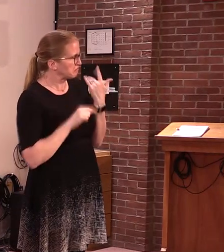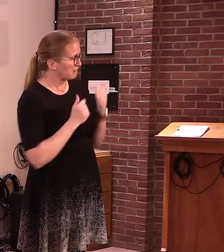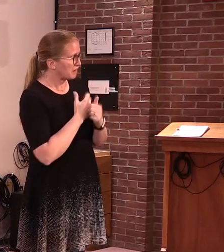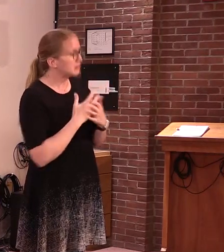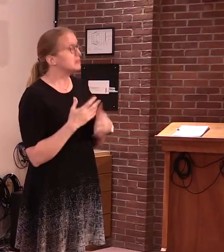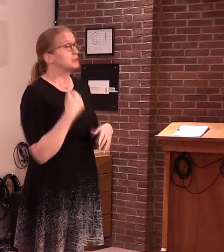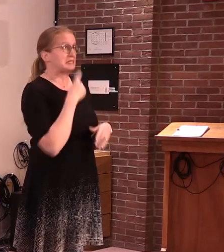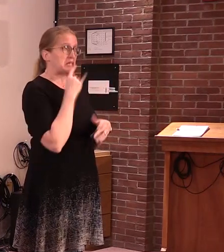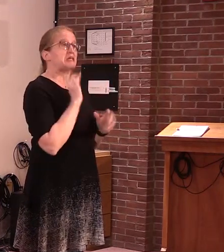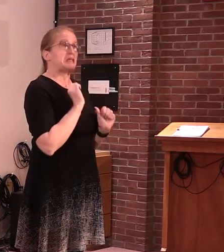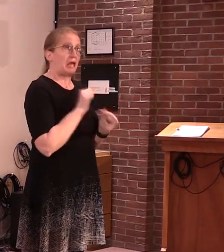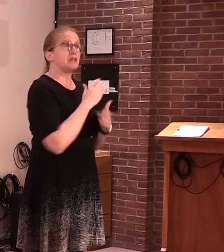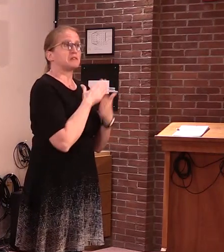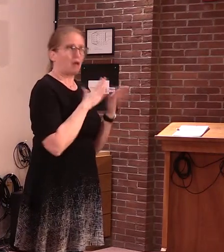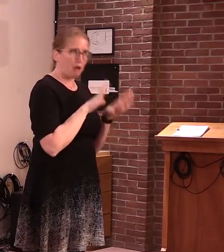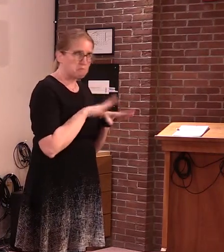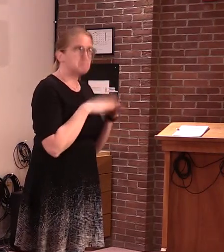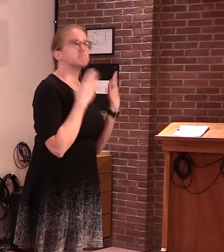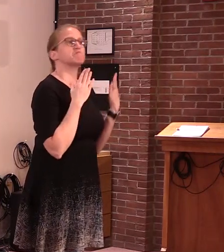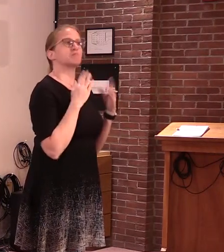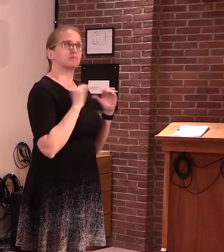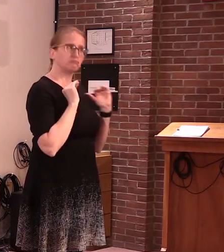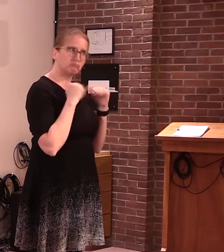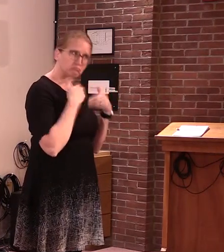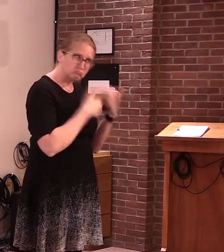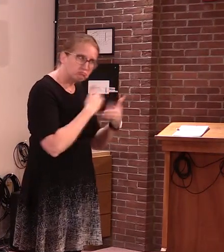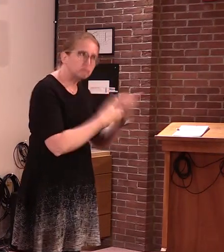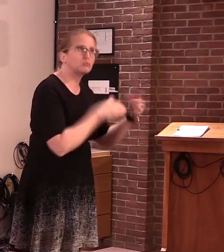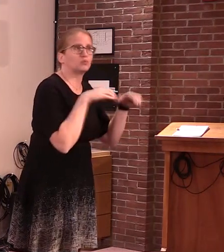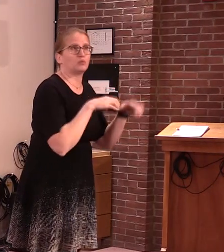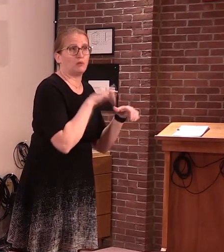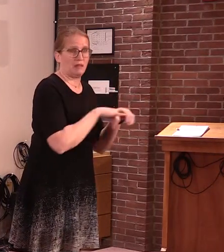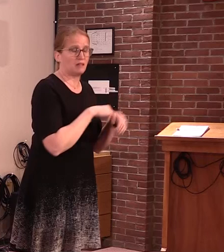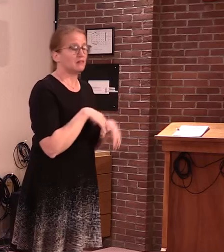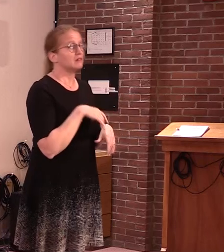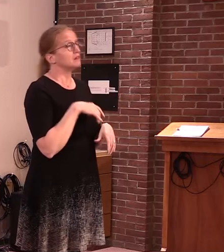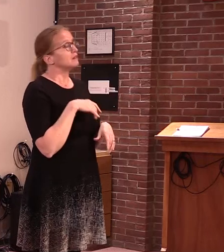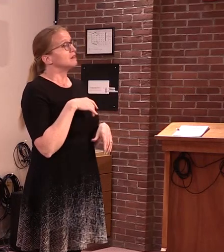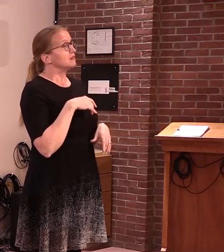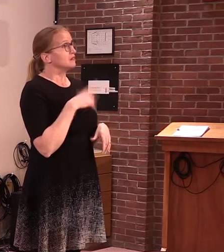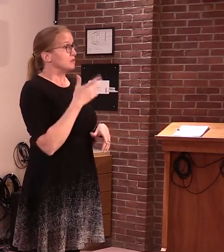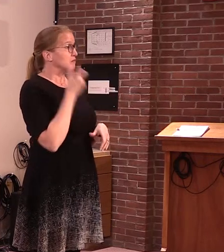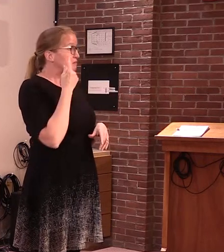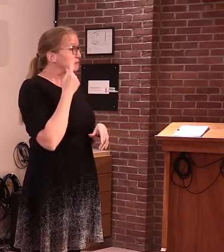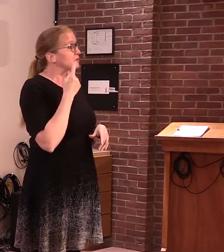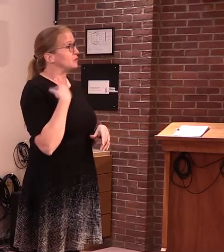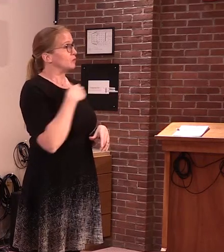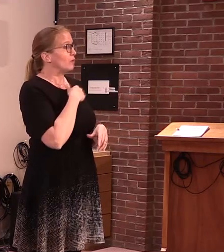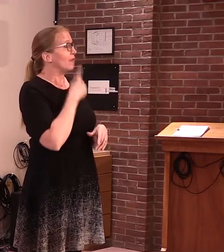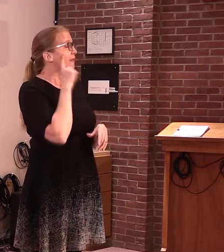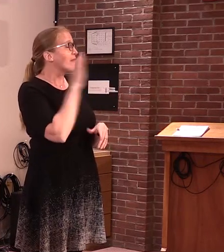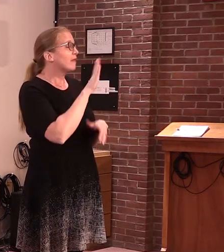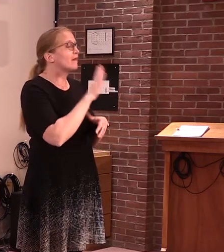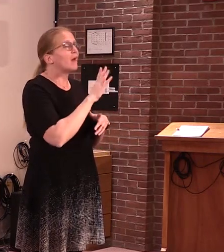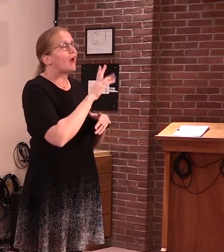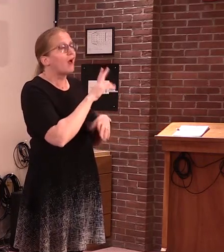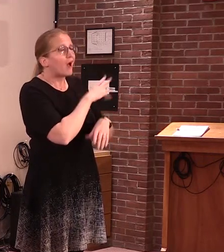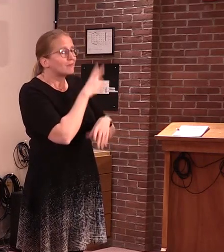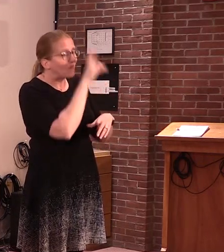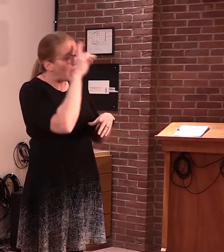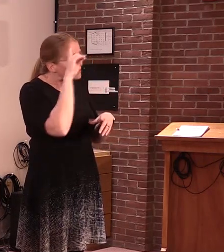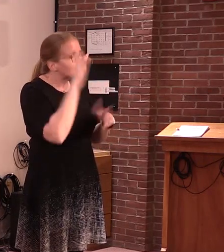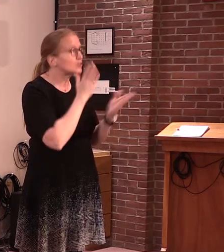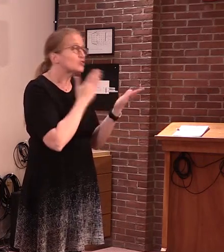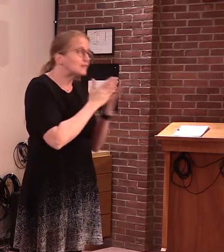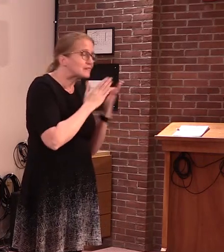were intended as physician and hospital medical-based elective services, but the guidance